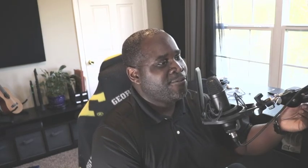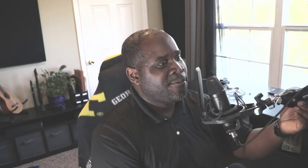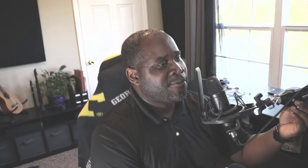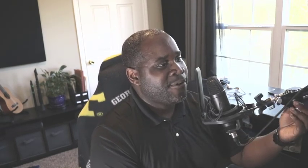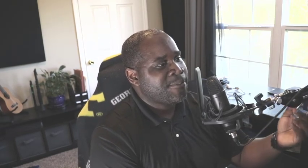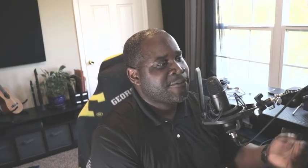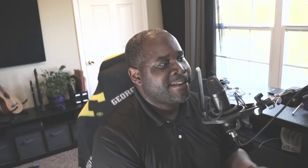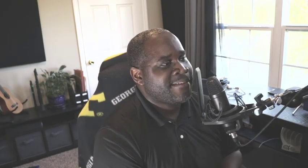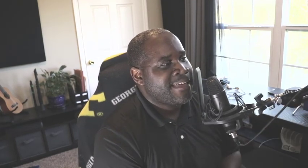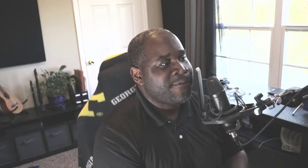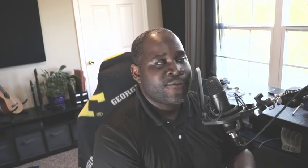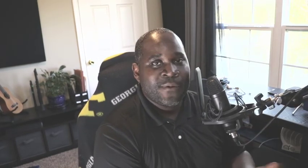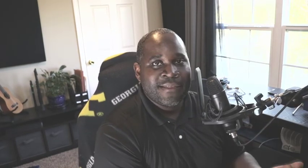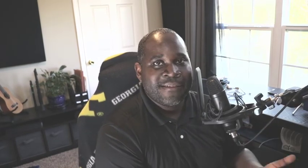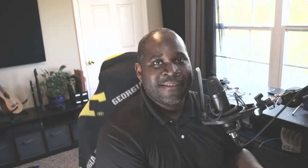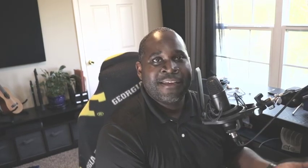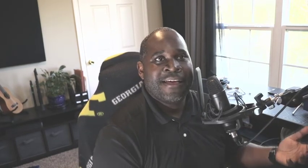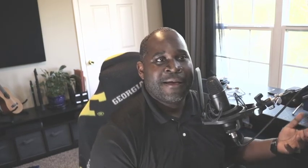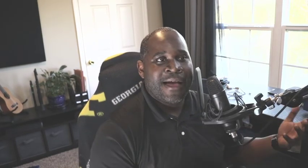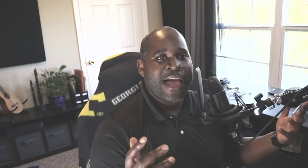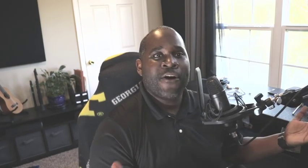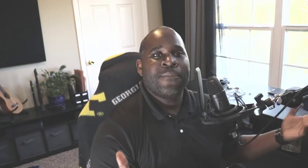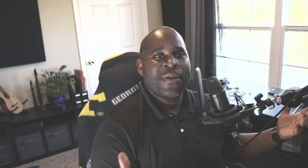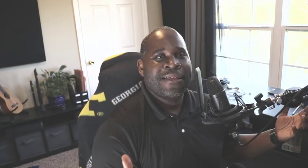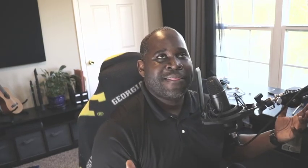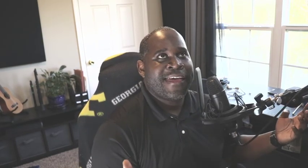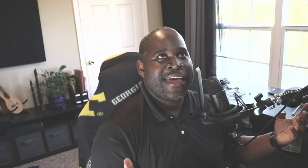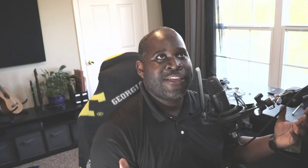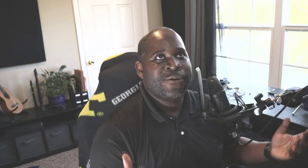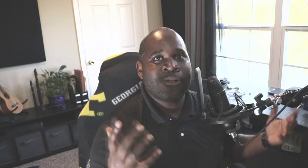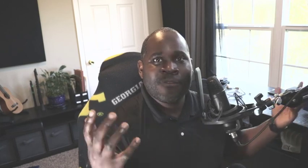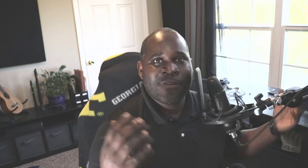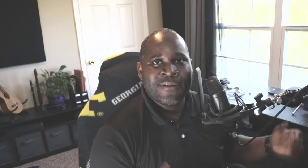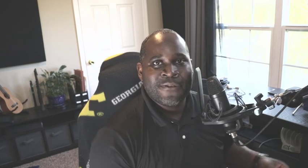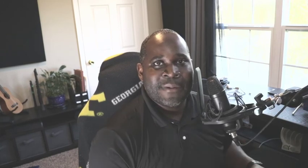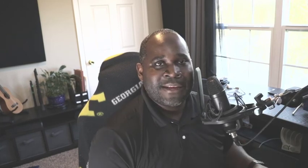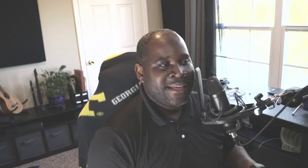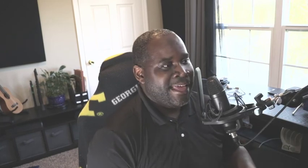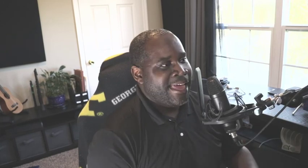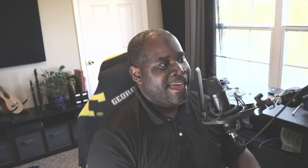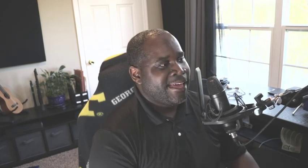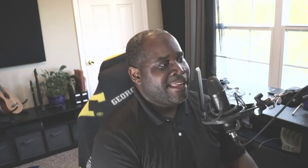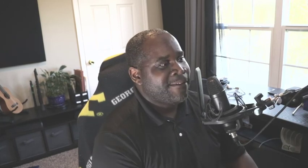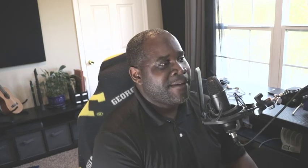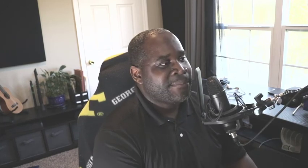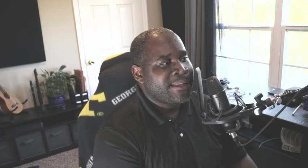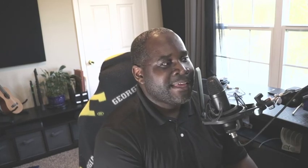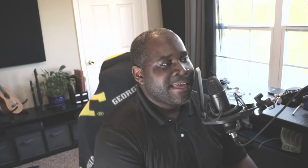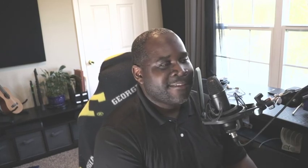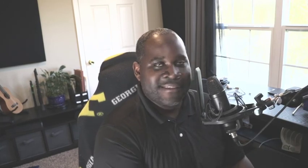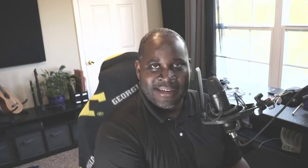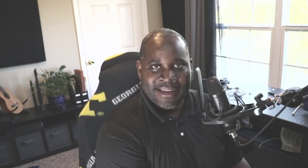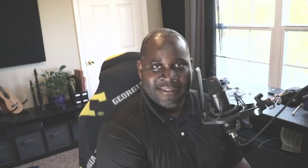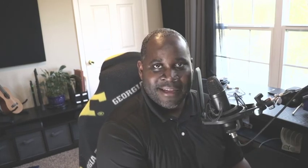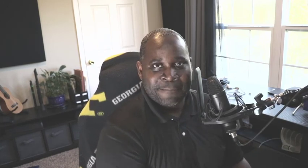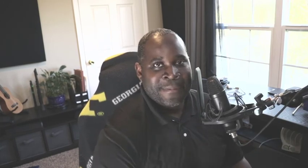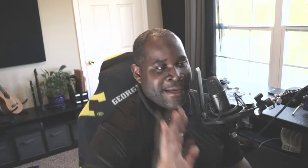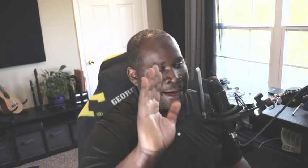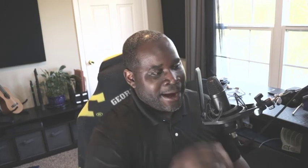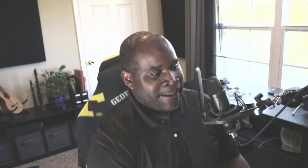youtubers do i'm just going to say if you enjoy this i hope that you learn something from it and if i'm lucky i'll see you next time all right